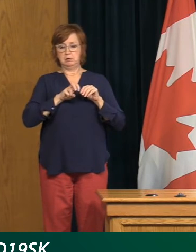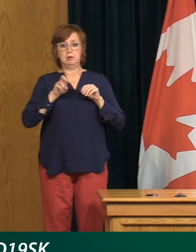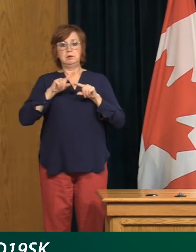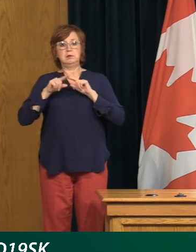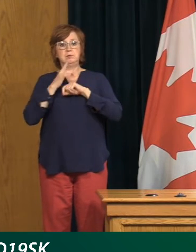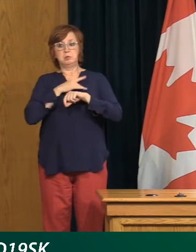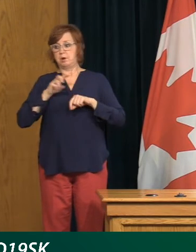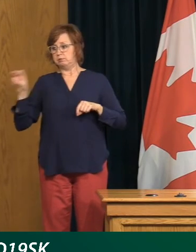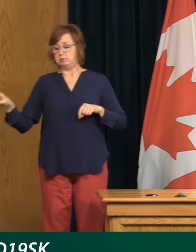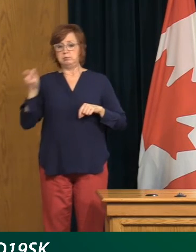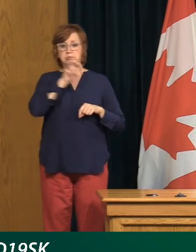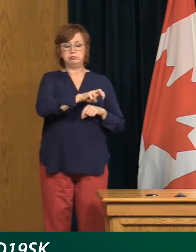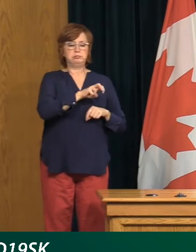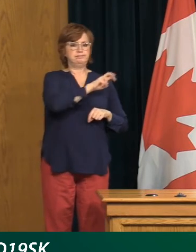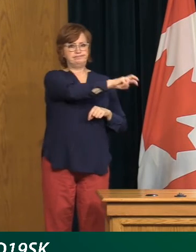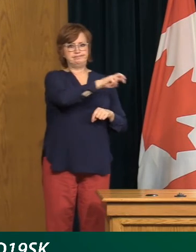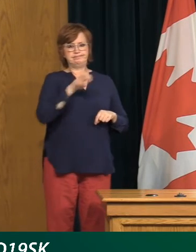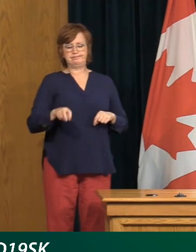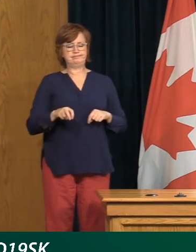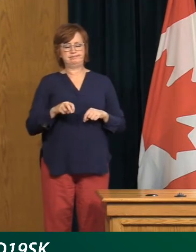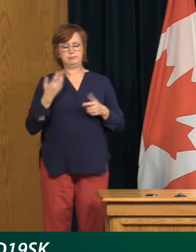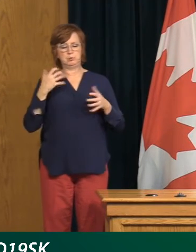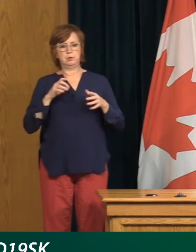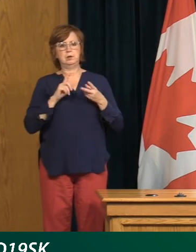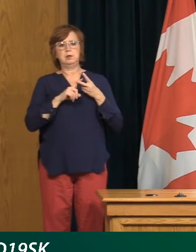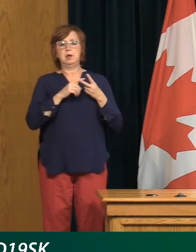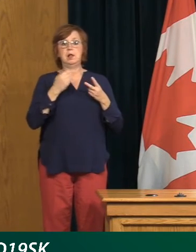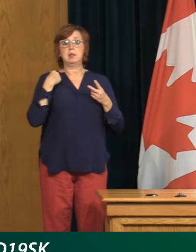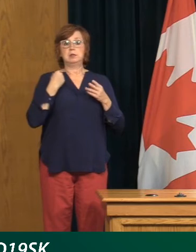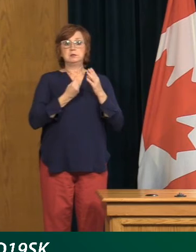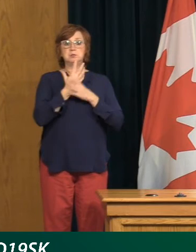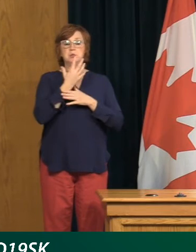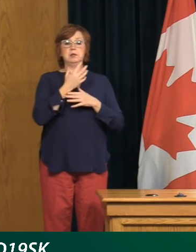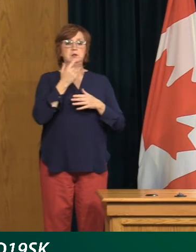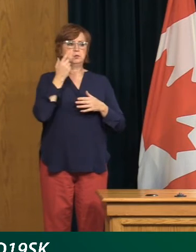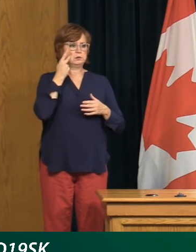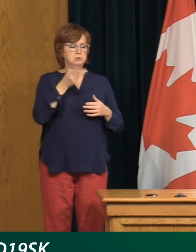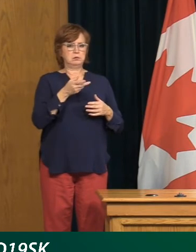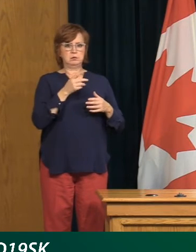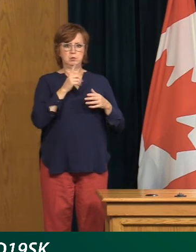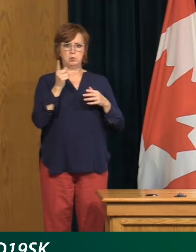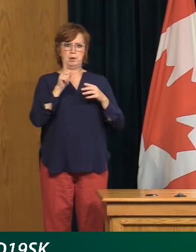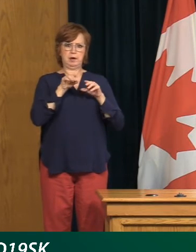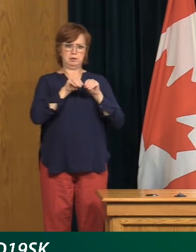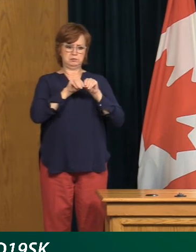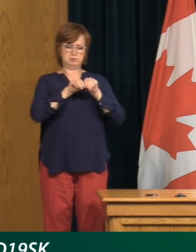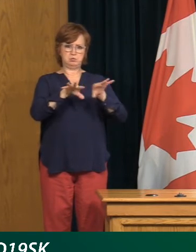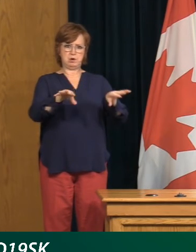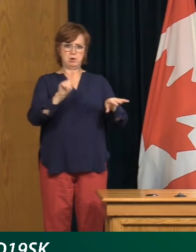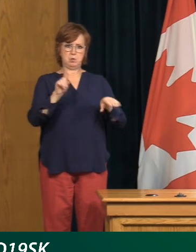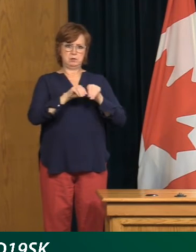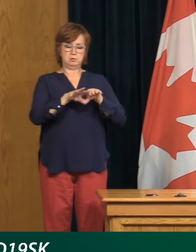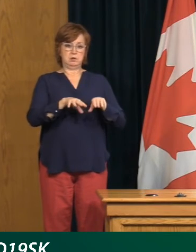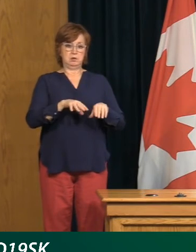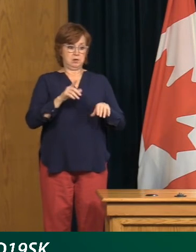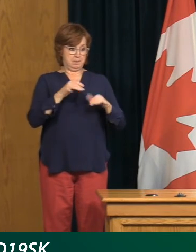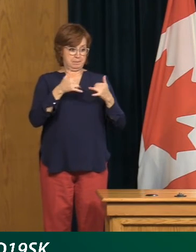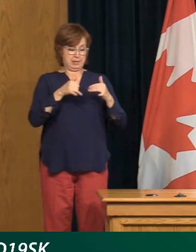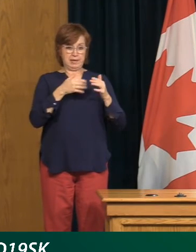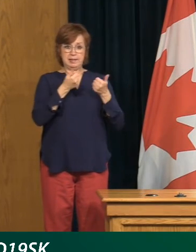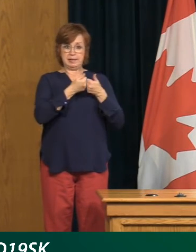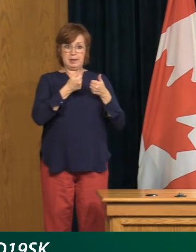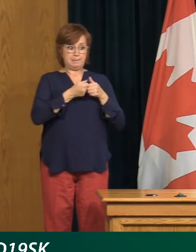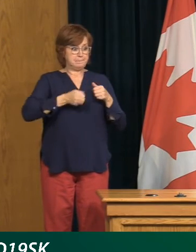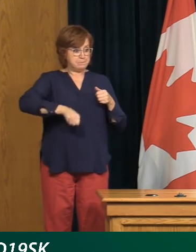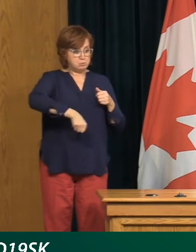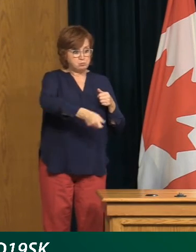thing is that a lot of the transmission events in March, April that we saw didn't happen actually while playing. It happens